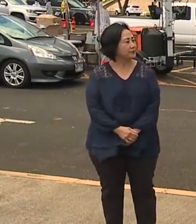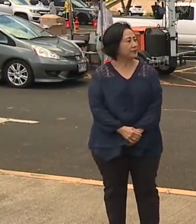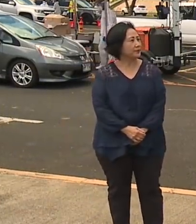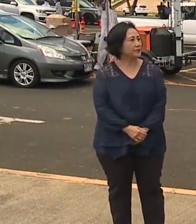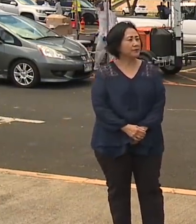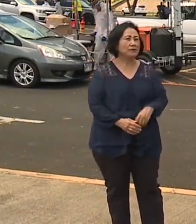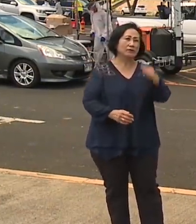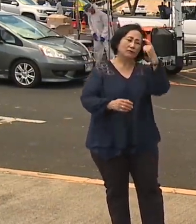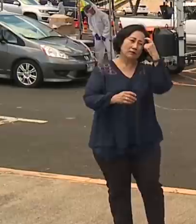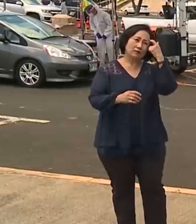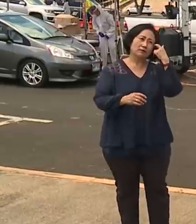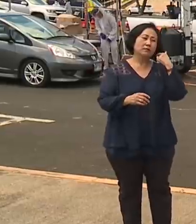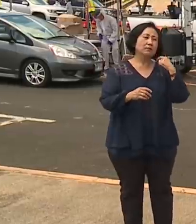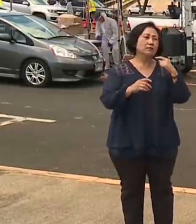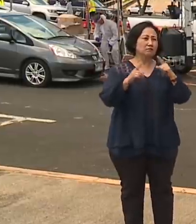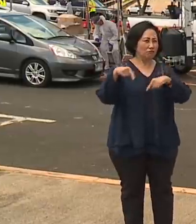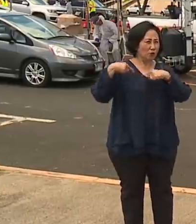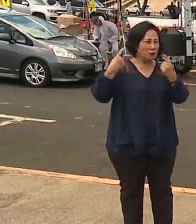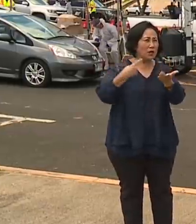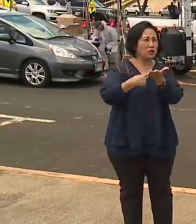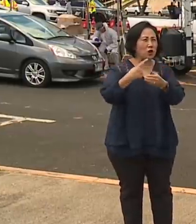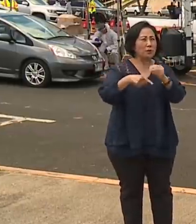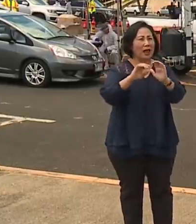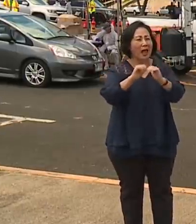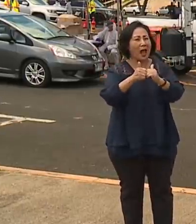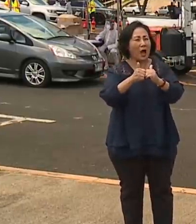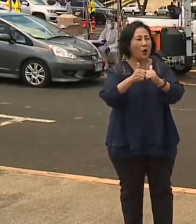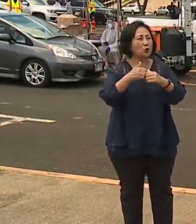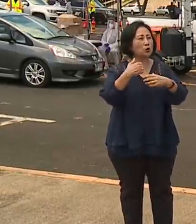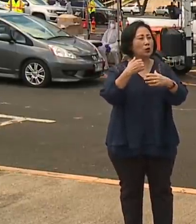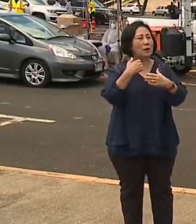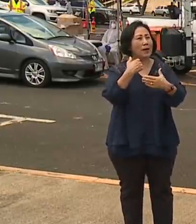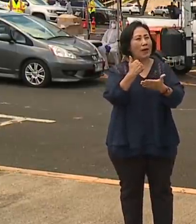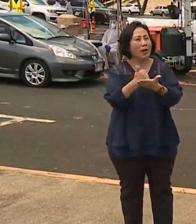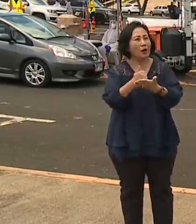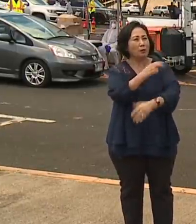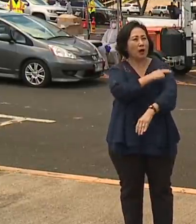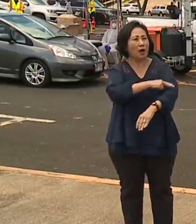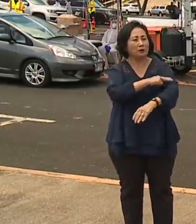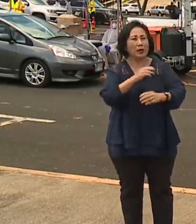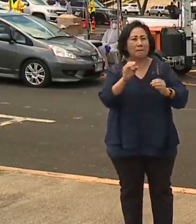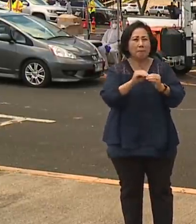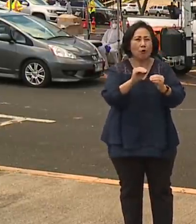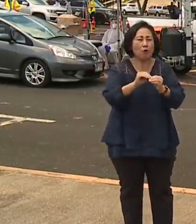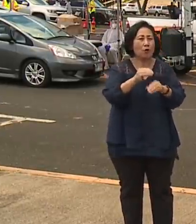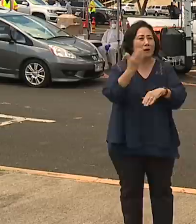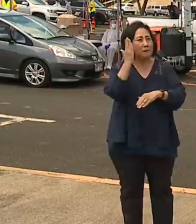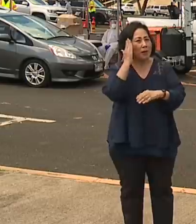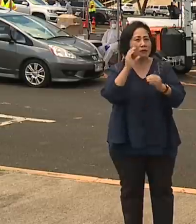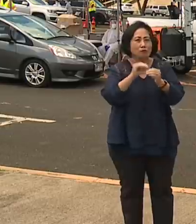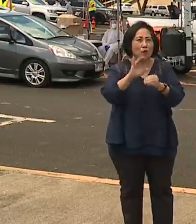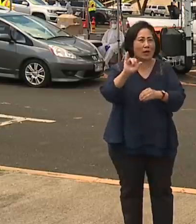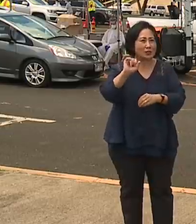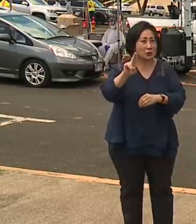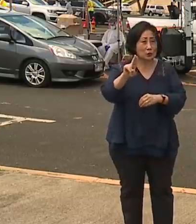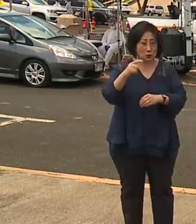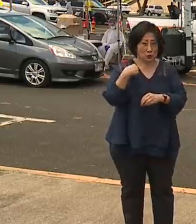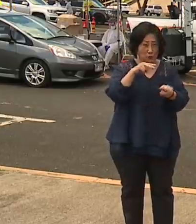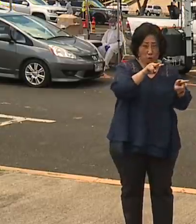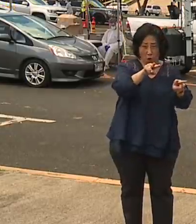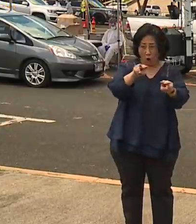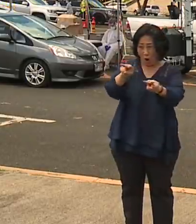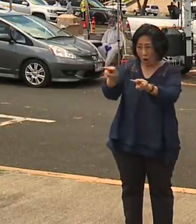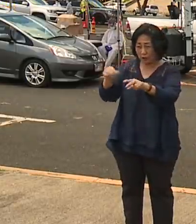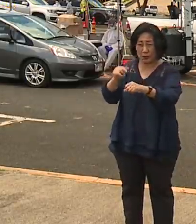So there have been discussions about how do you build hospital capacity. And as you know, we're watching closely to make sure we don't exceed the number of